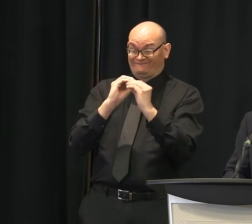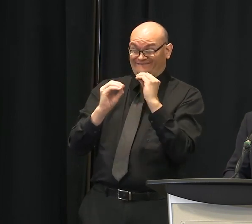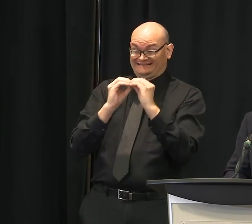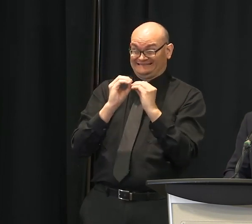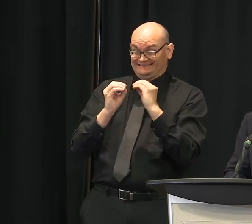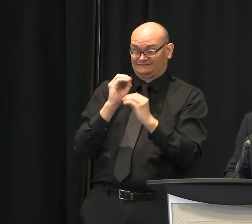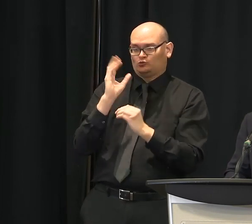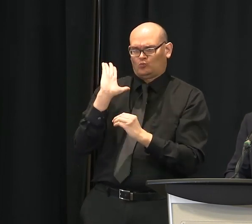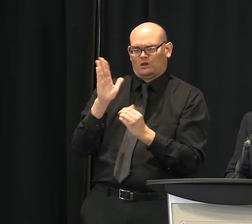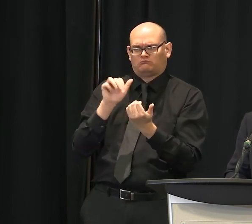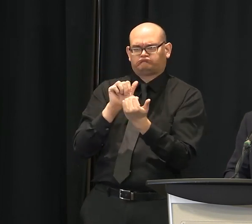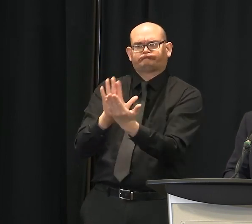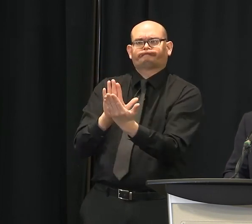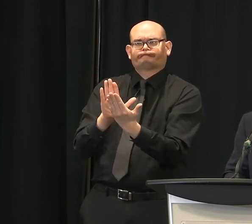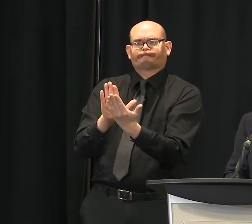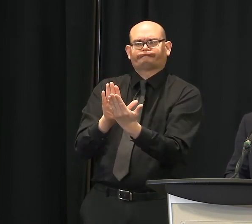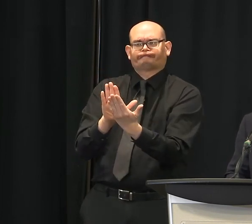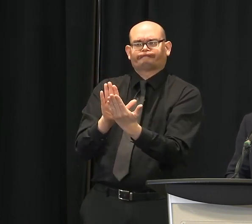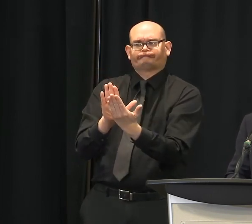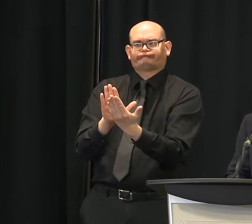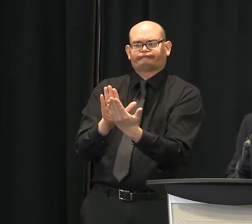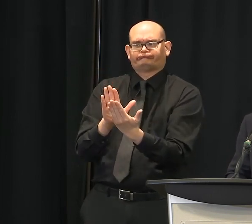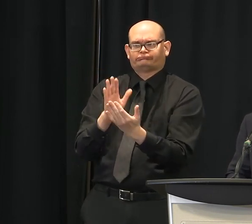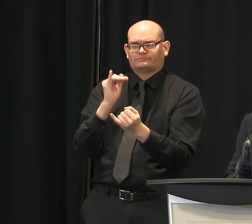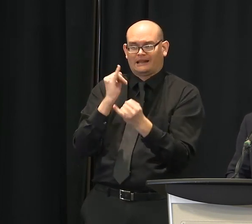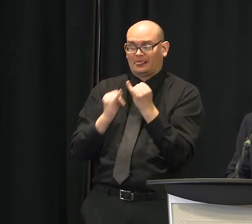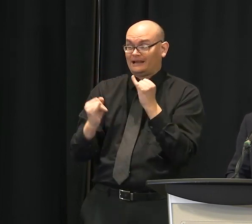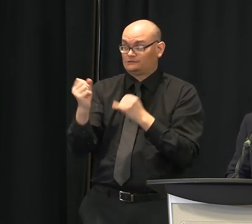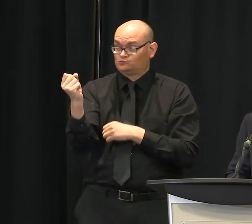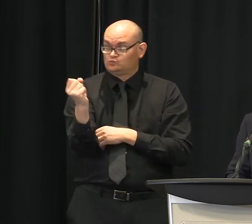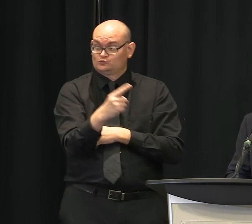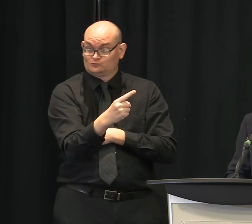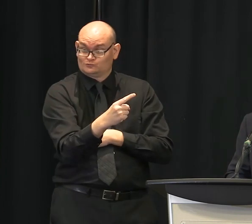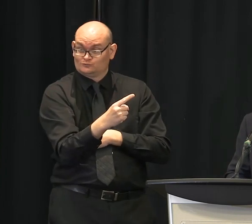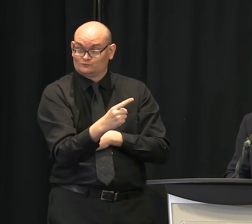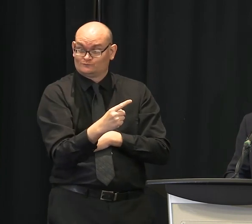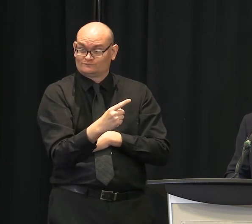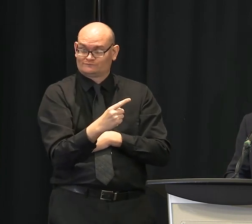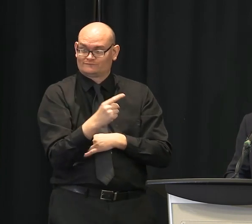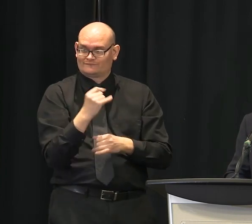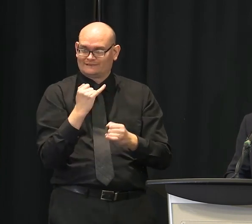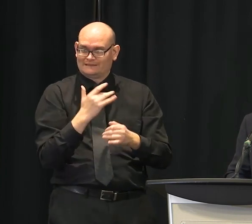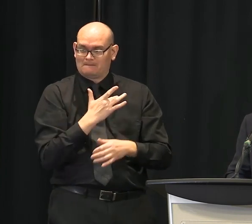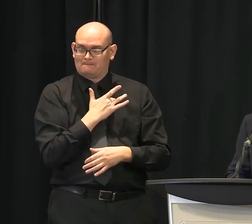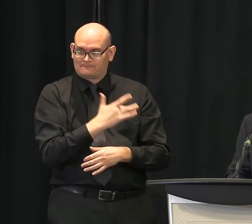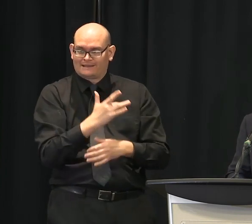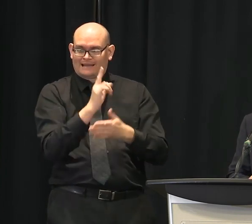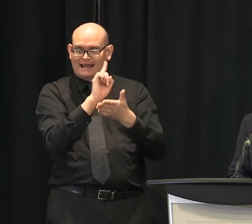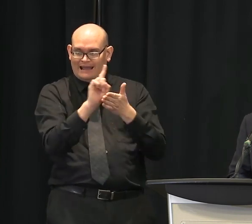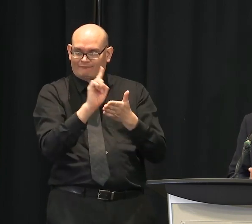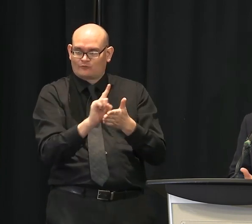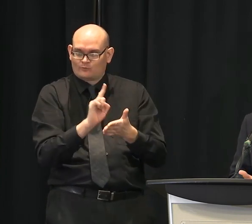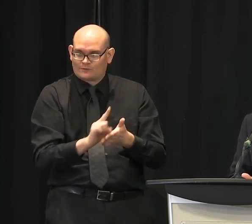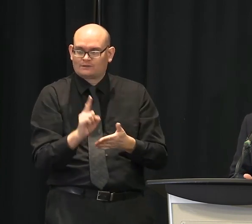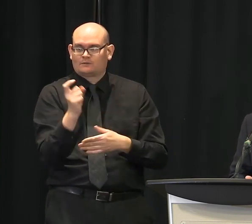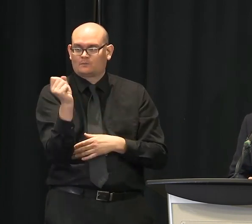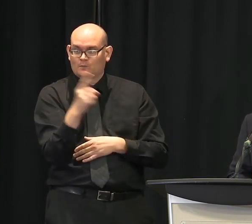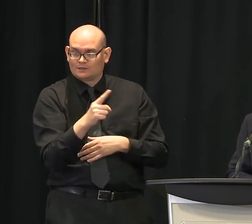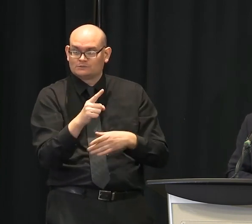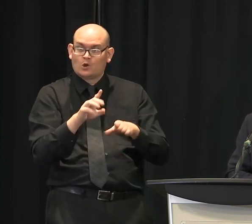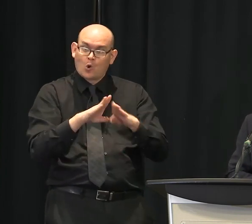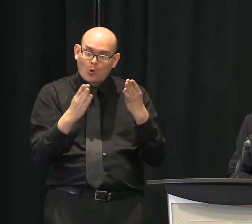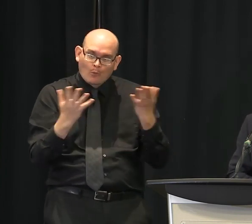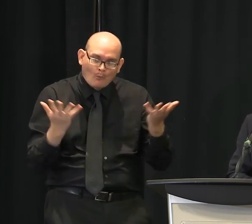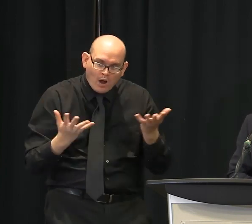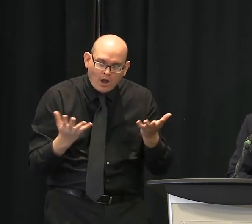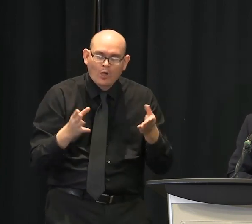these briefings, I ask you questions about what do you support opening and whatnot. And then a couple hours later, the governor